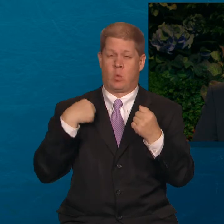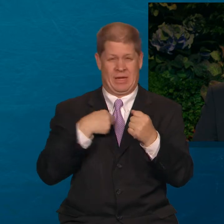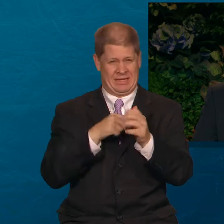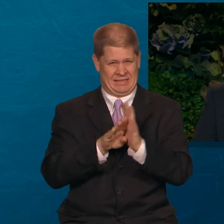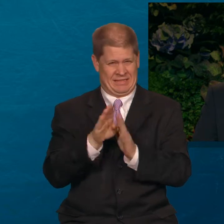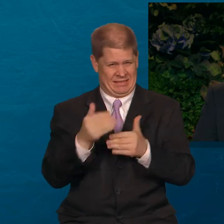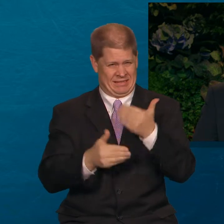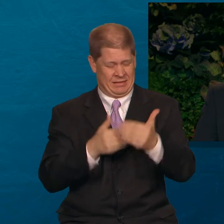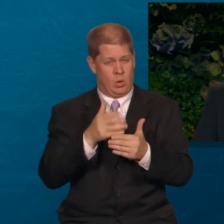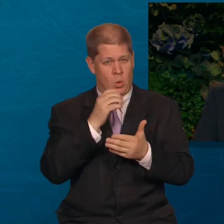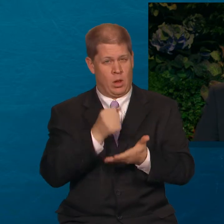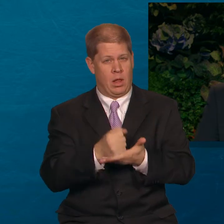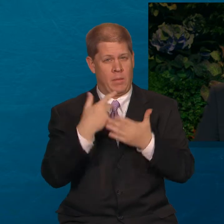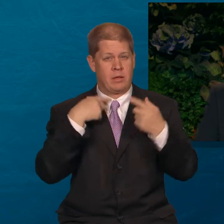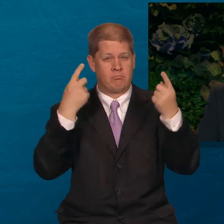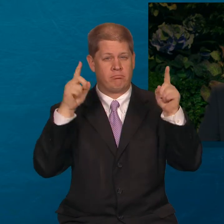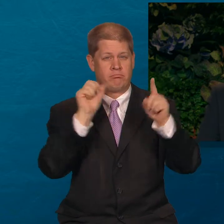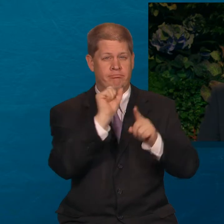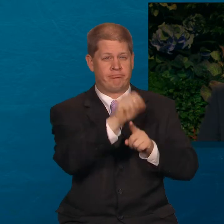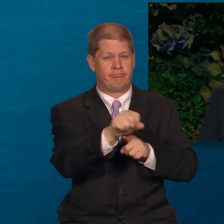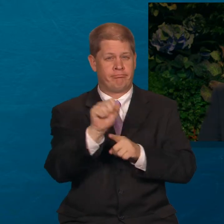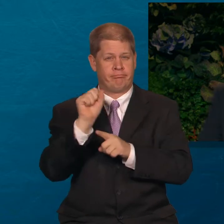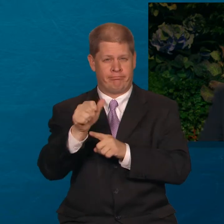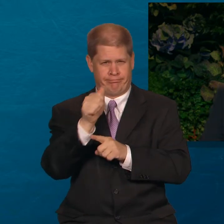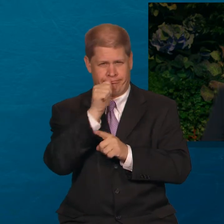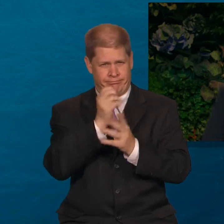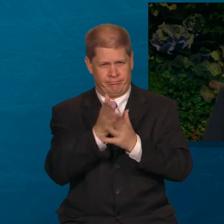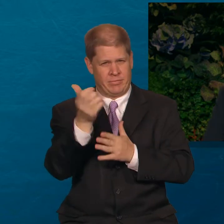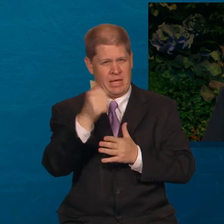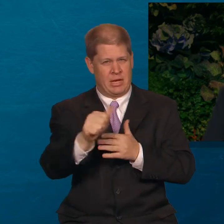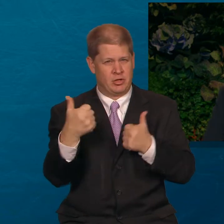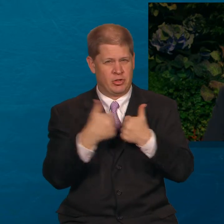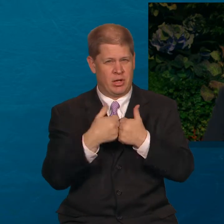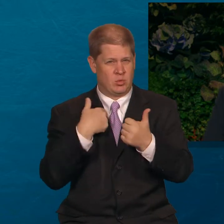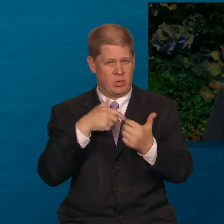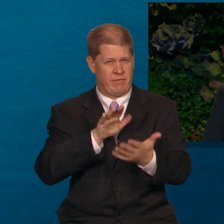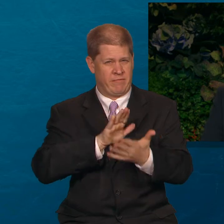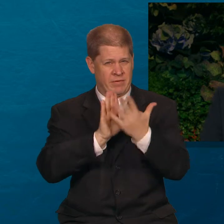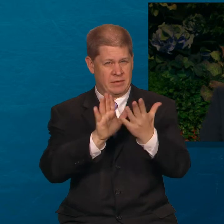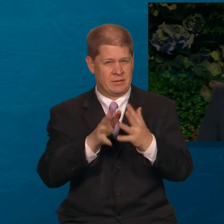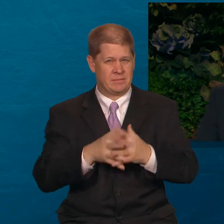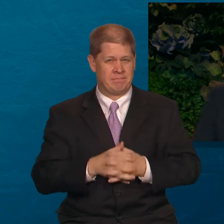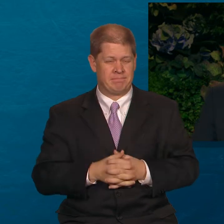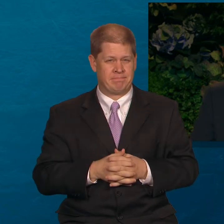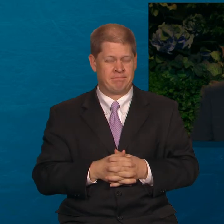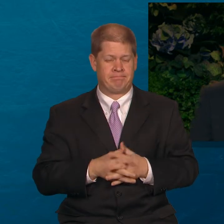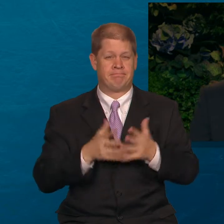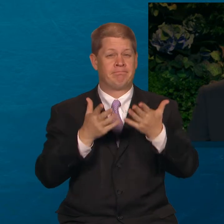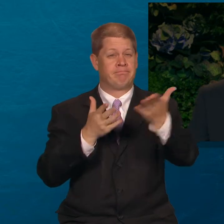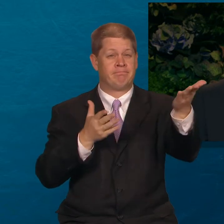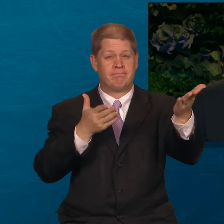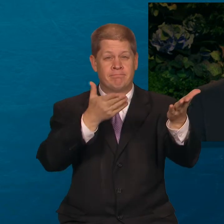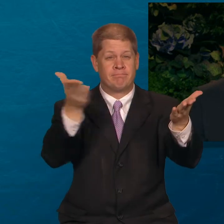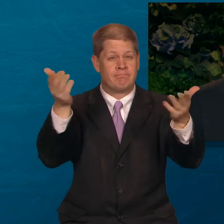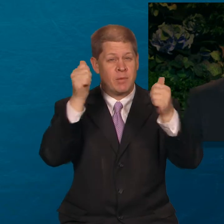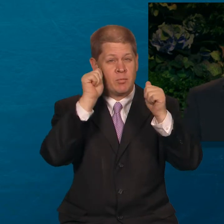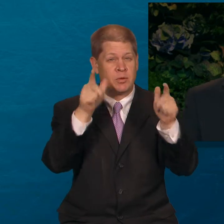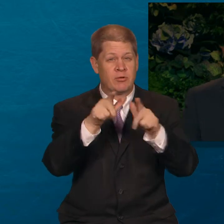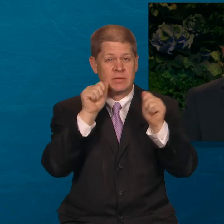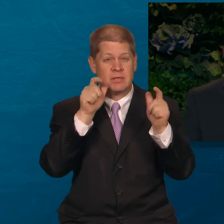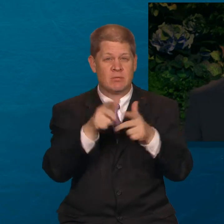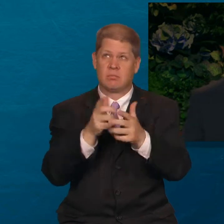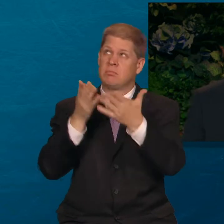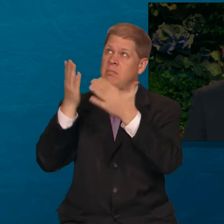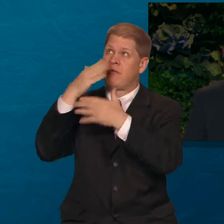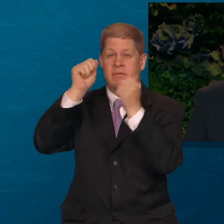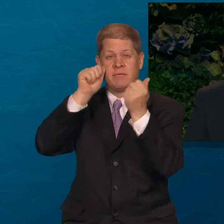will help us successfully endure all the challenges we face in life. Brothers and sisters, we have a loving